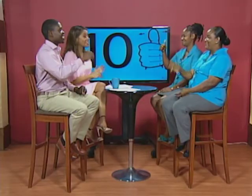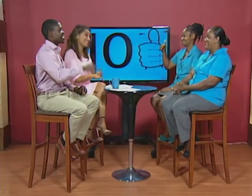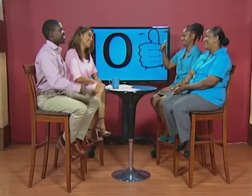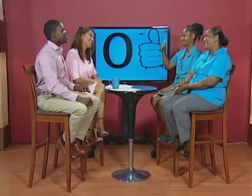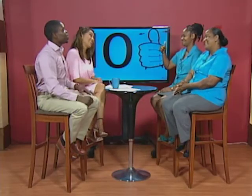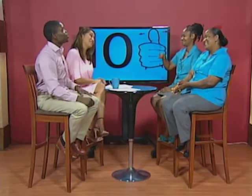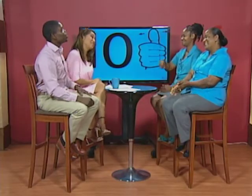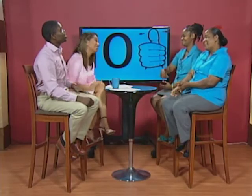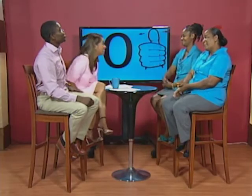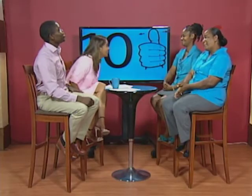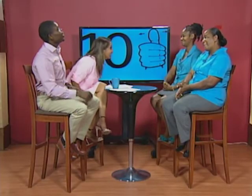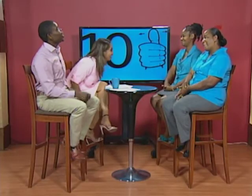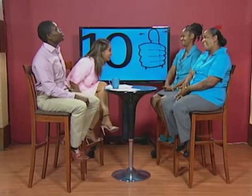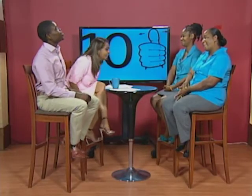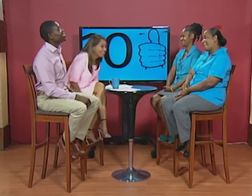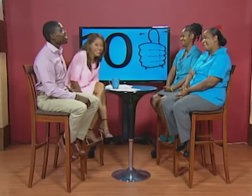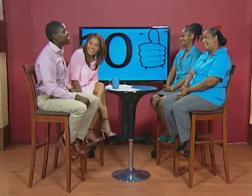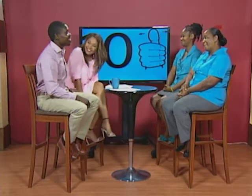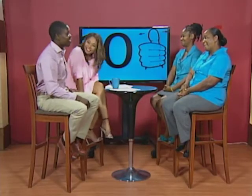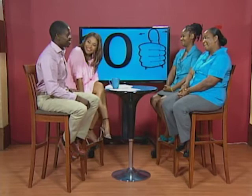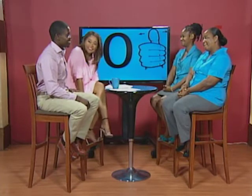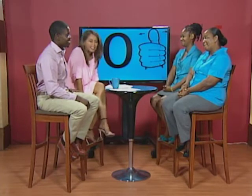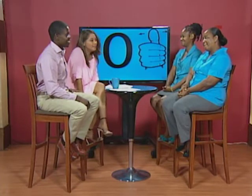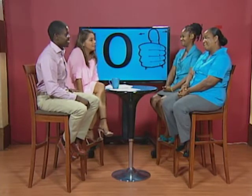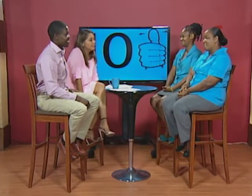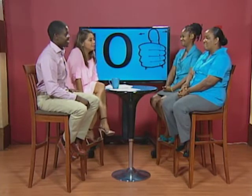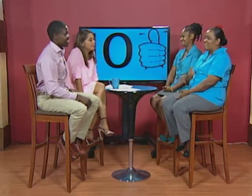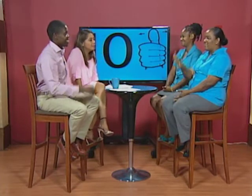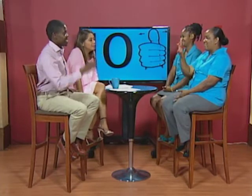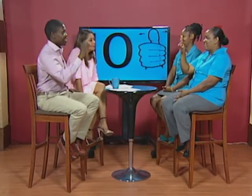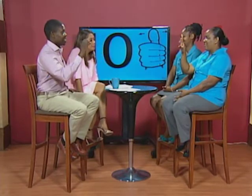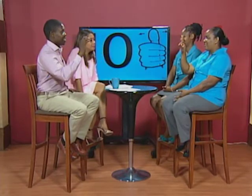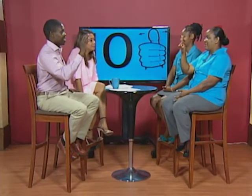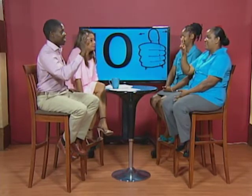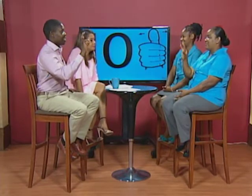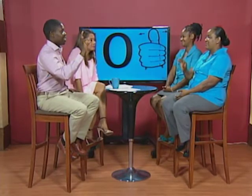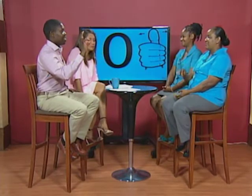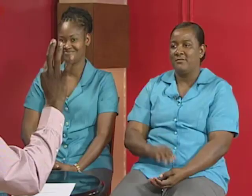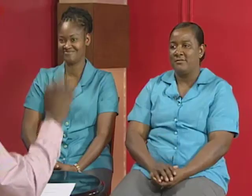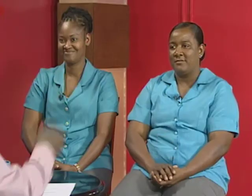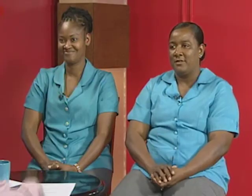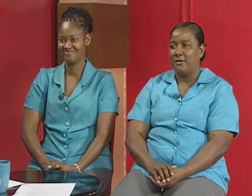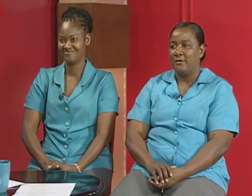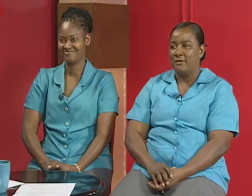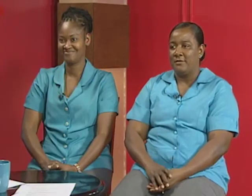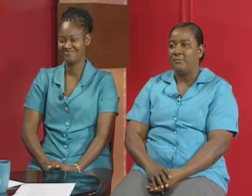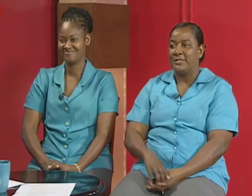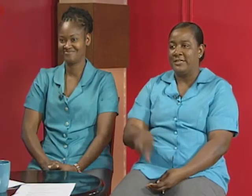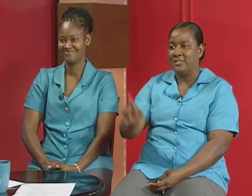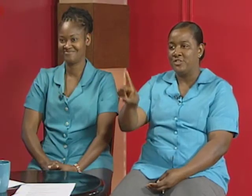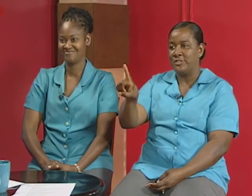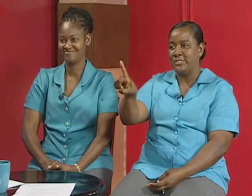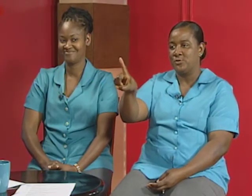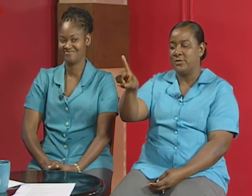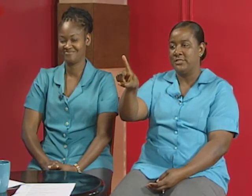easier than that how do you say nine tonight nine nine okay cool but a hundred is one